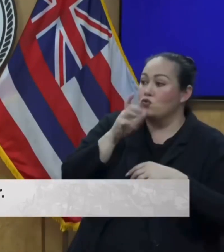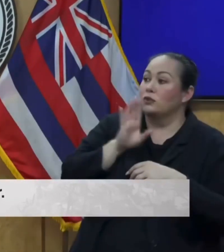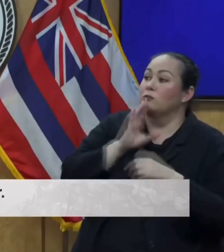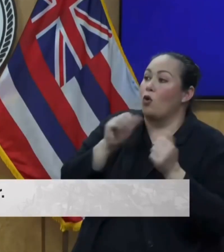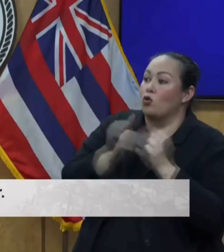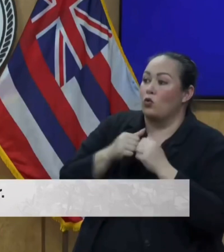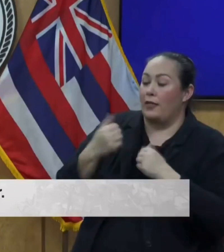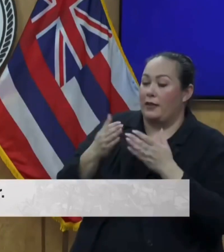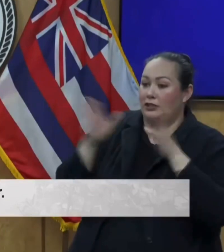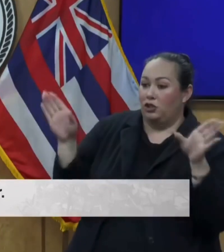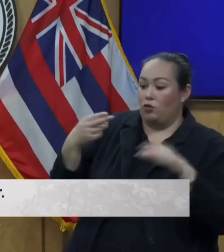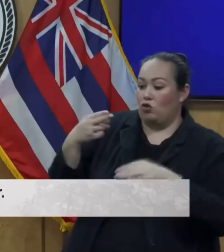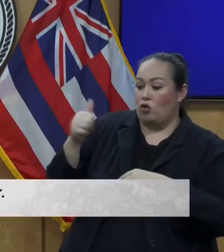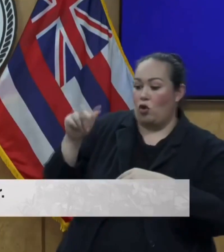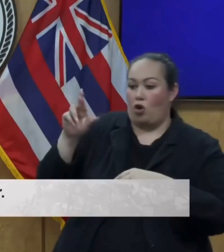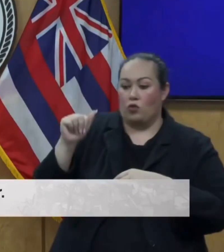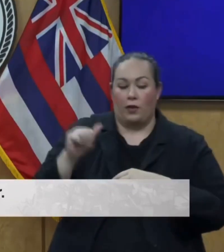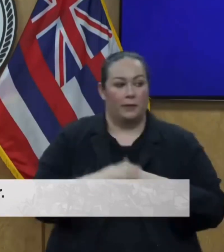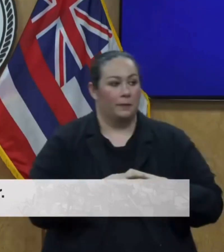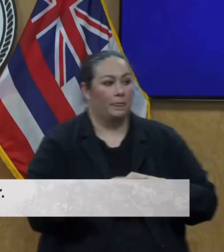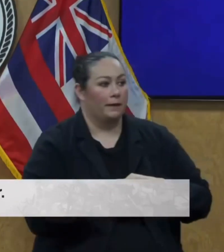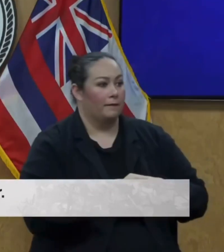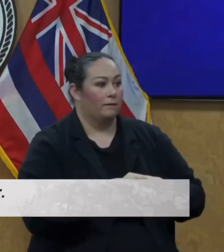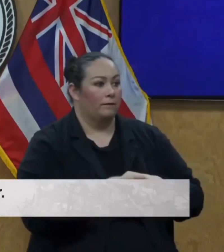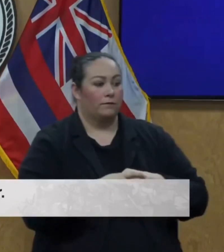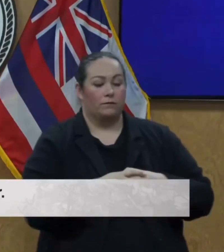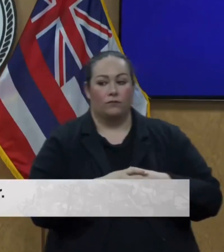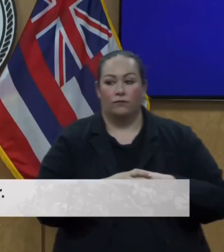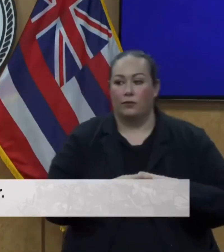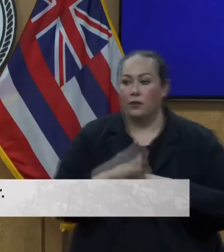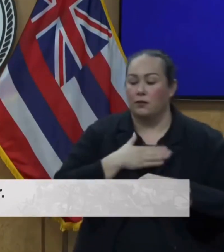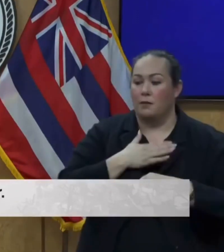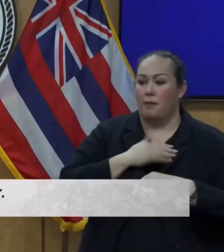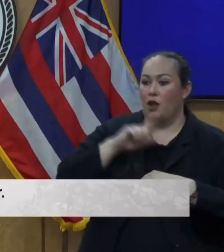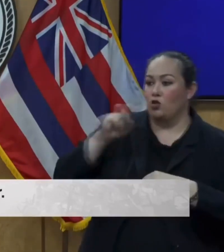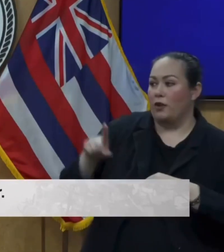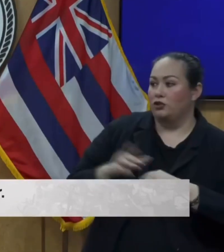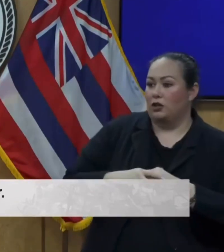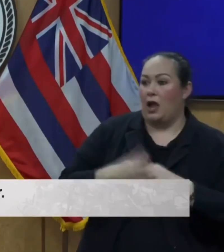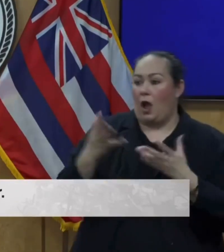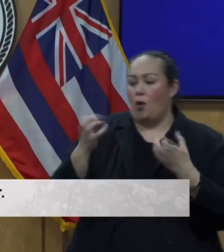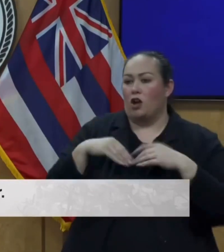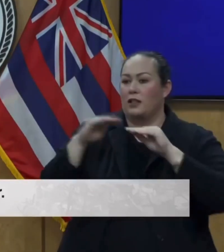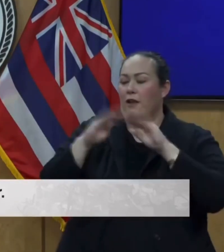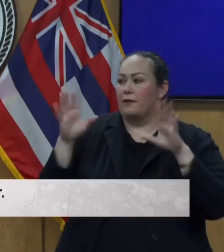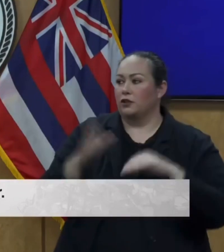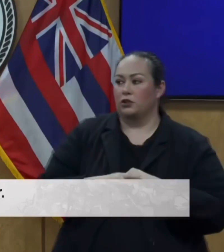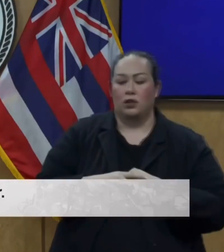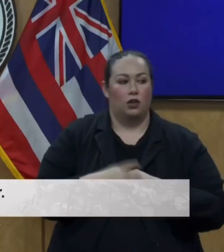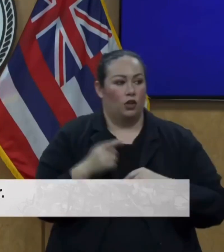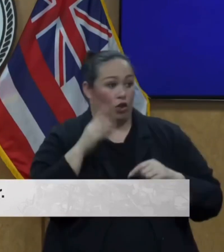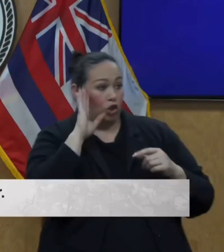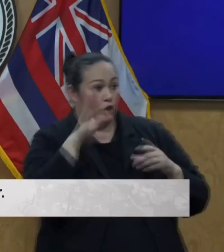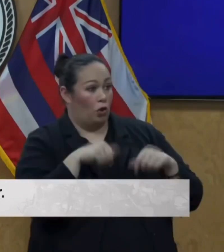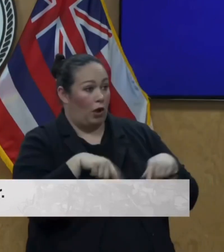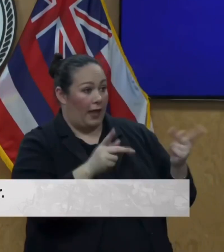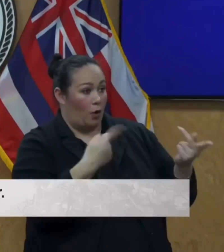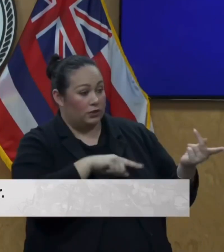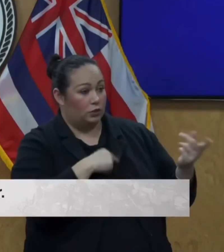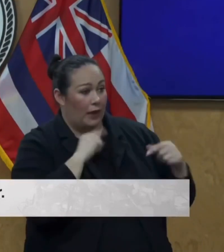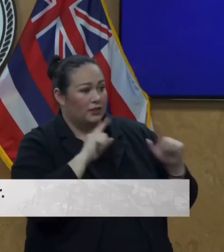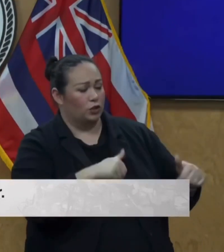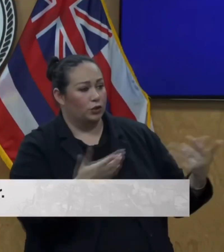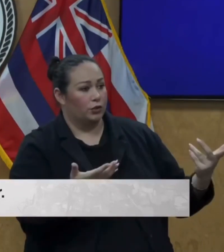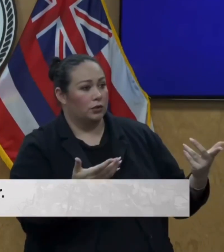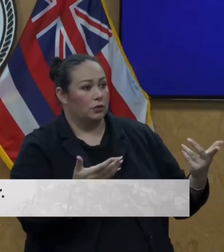And that's for all four of your questions. Okay, and so my question is for now General Hara. I would like some clarification. You're going let us answer it, all right? What is that? Are you going to let